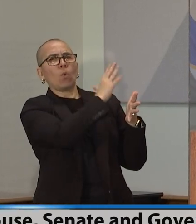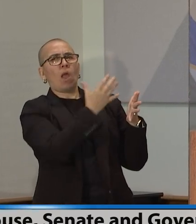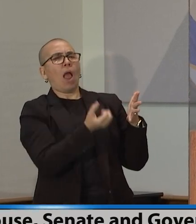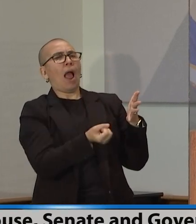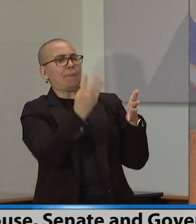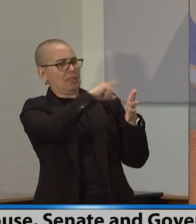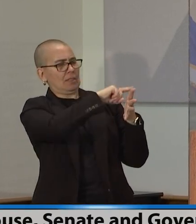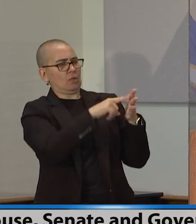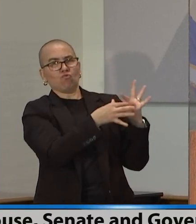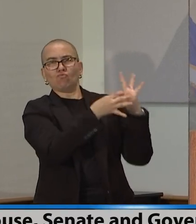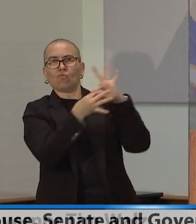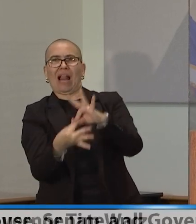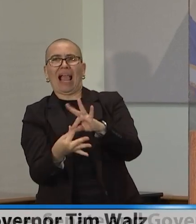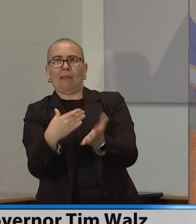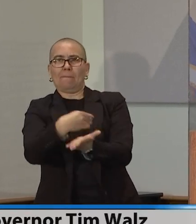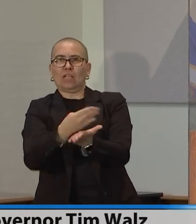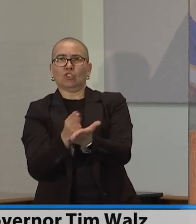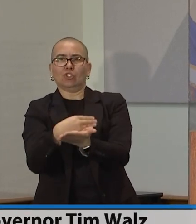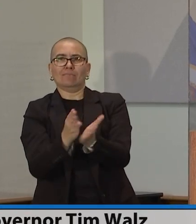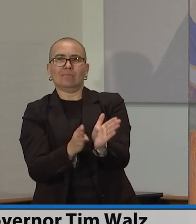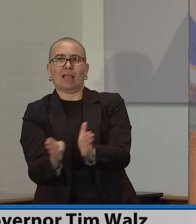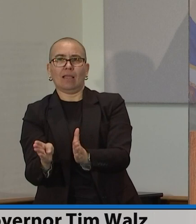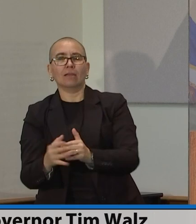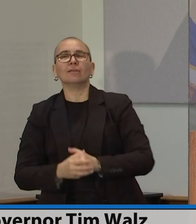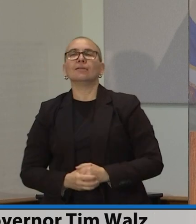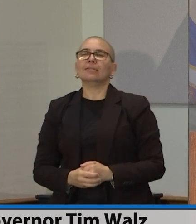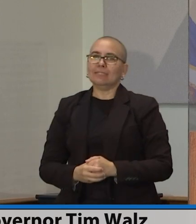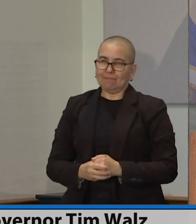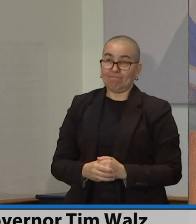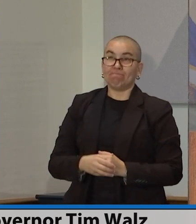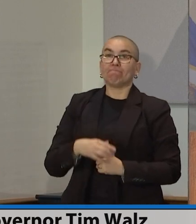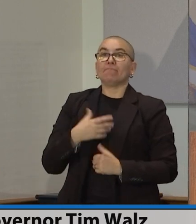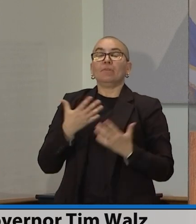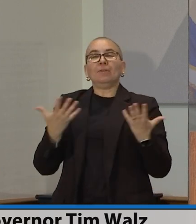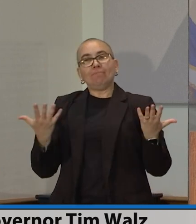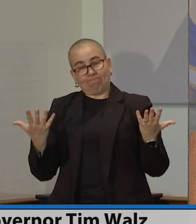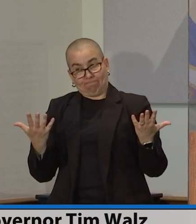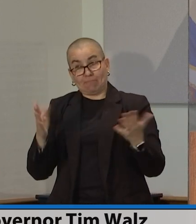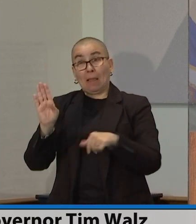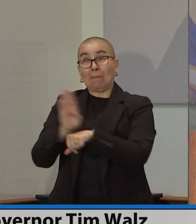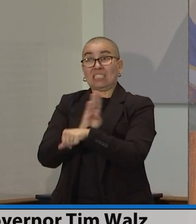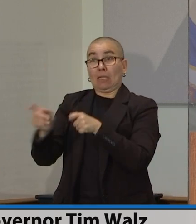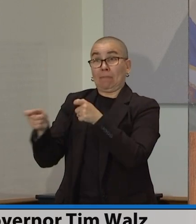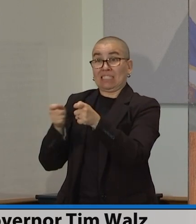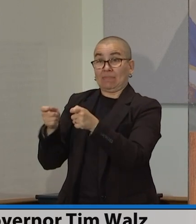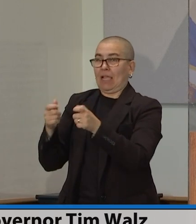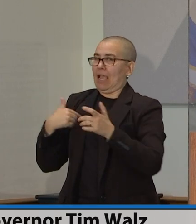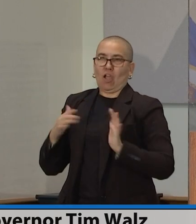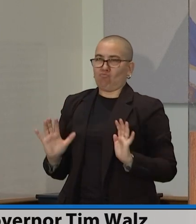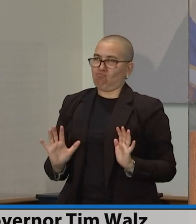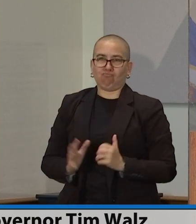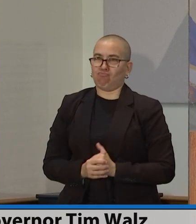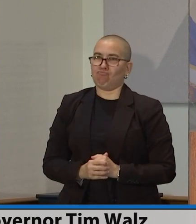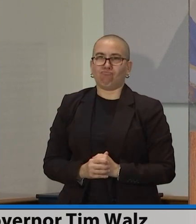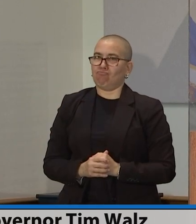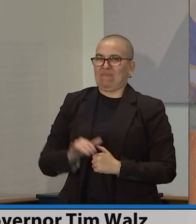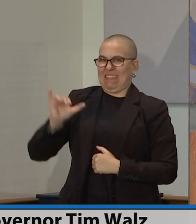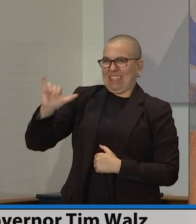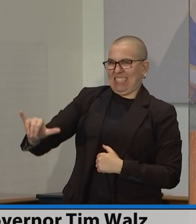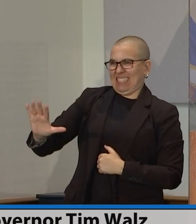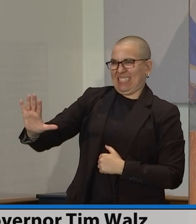mitigations are off. we all know, there'll be none of that. The last things we have, and I think they're working on it between the house and the Senate to do the, um,